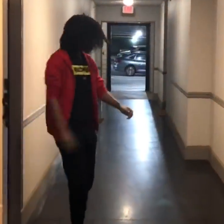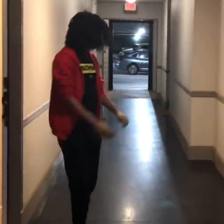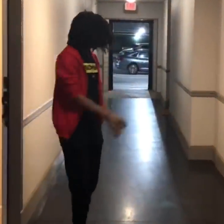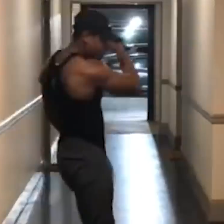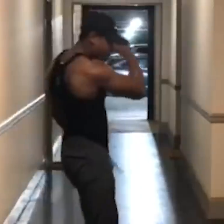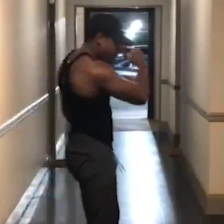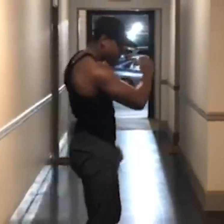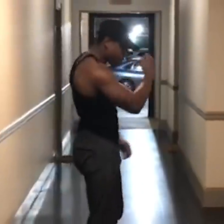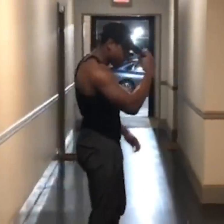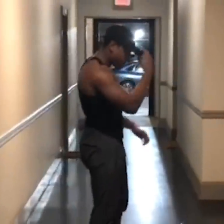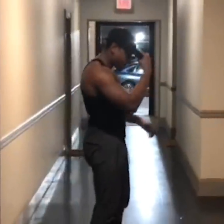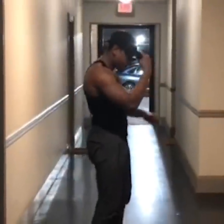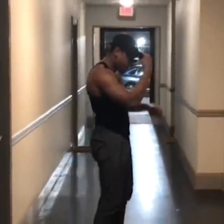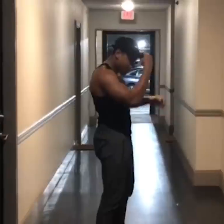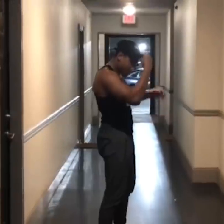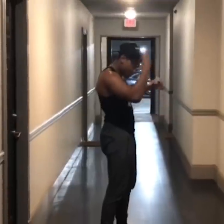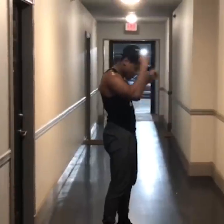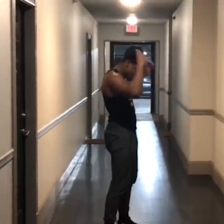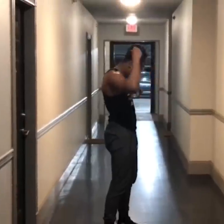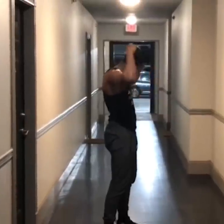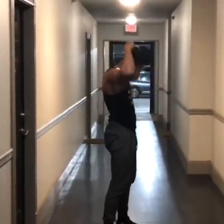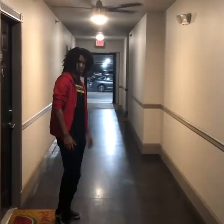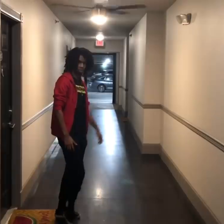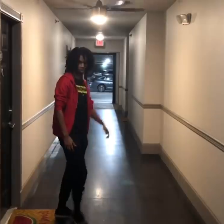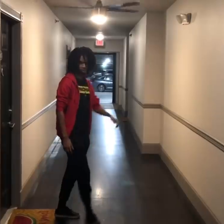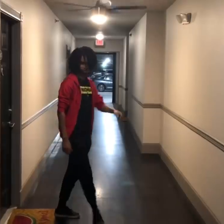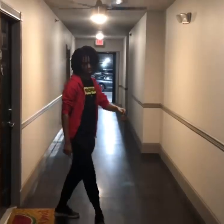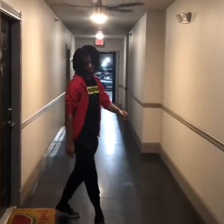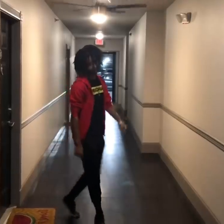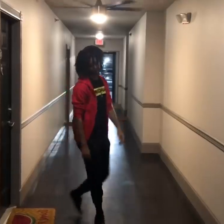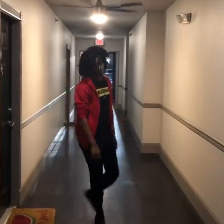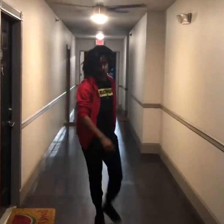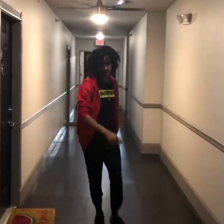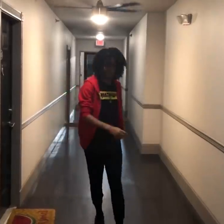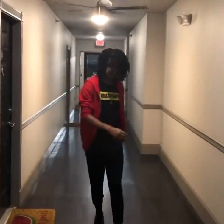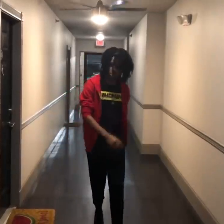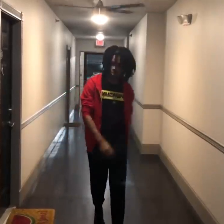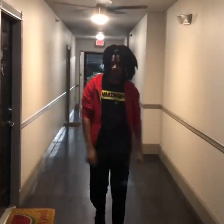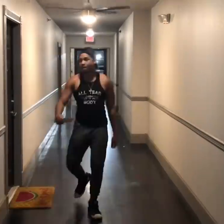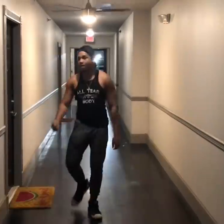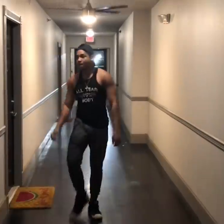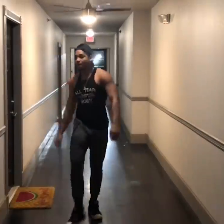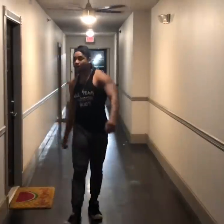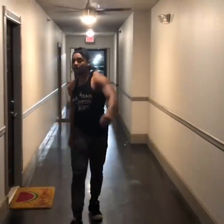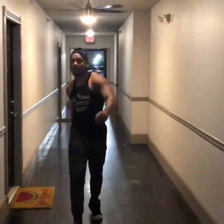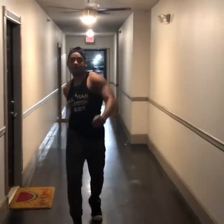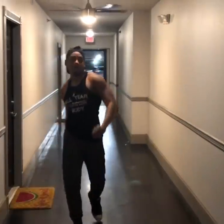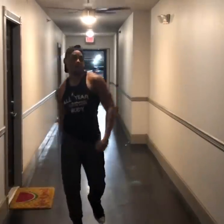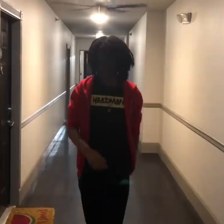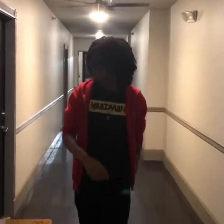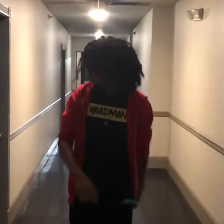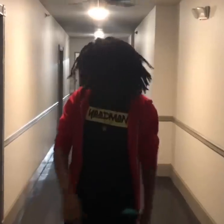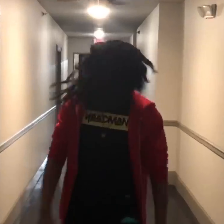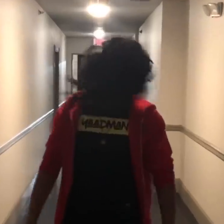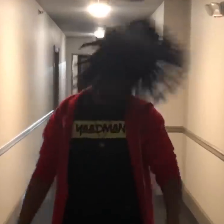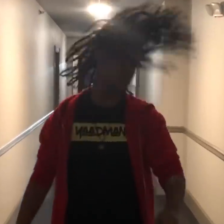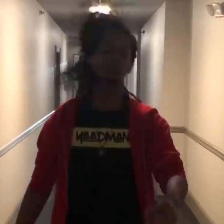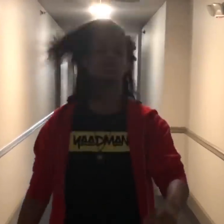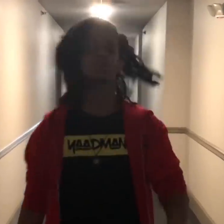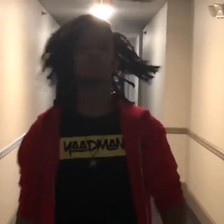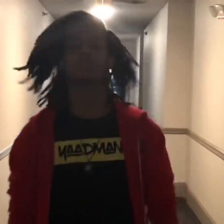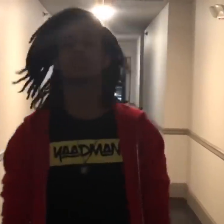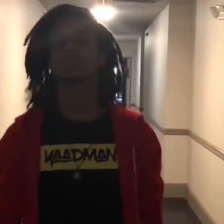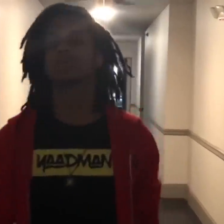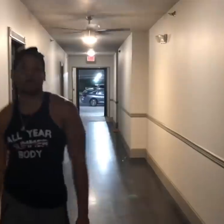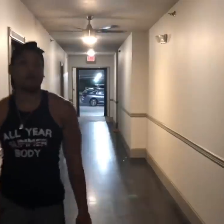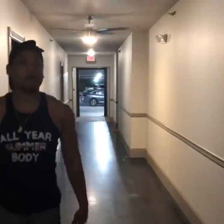and cause problem. Dem a man clown so me walk on them. Me no love chat but me I want them tell them this a real Shenyang and them. No girl